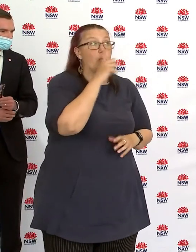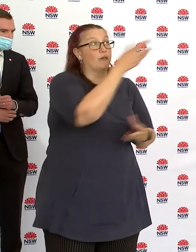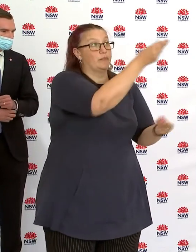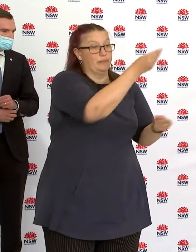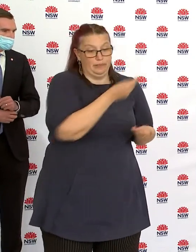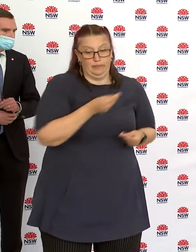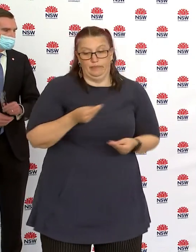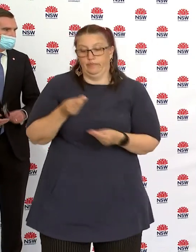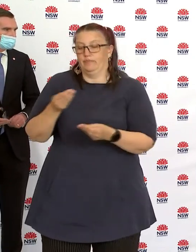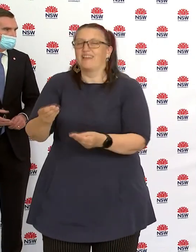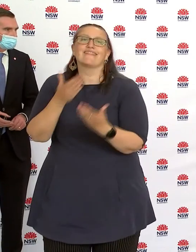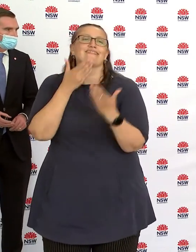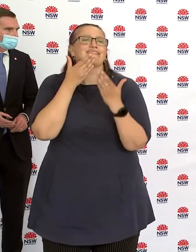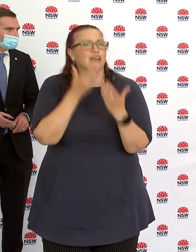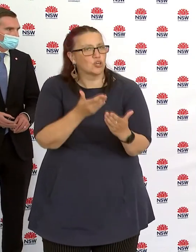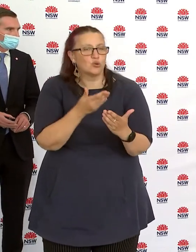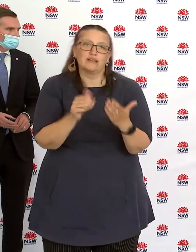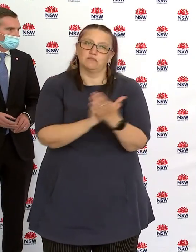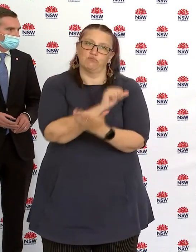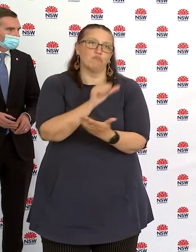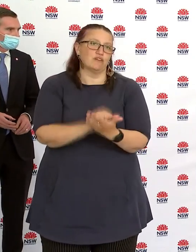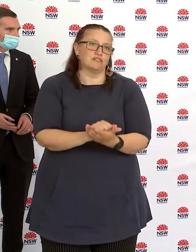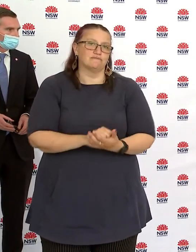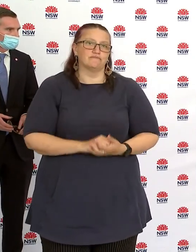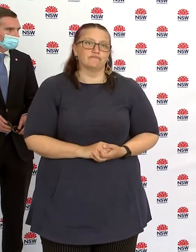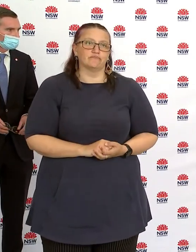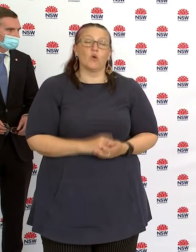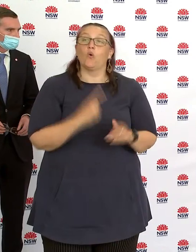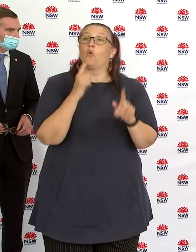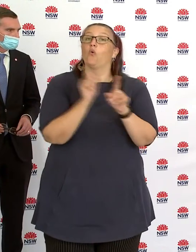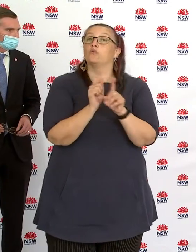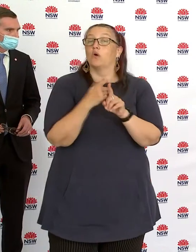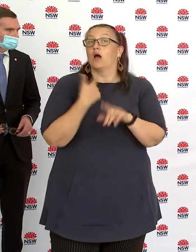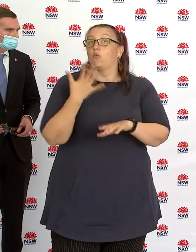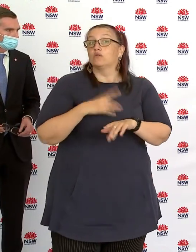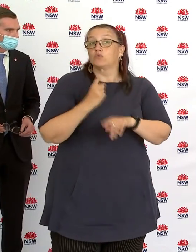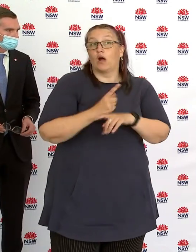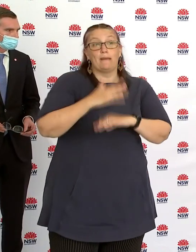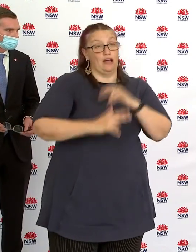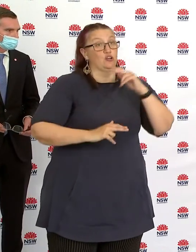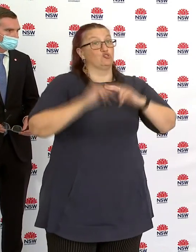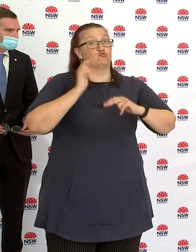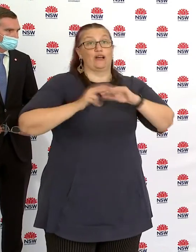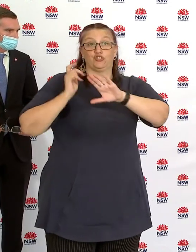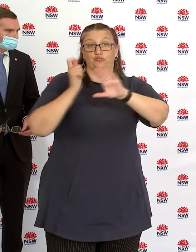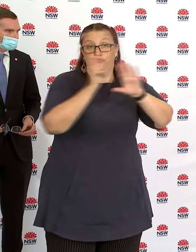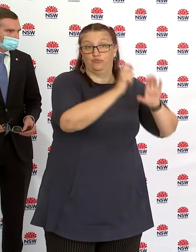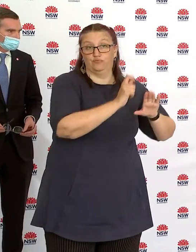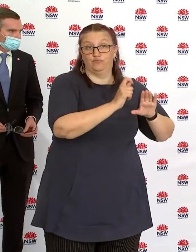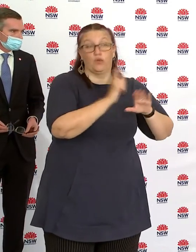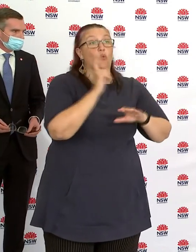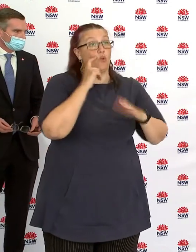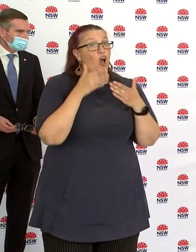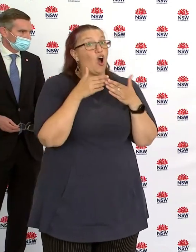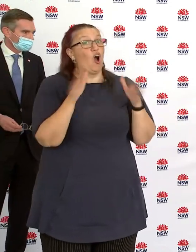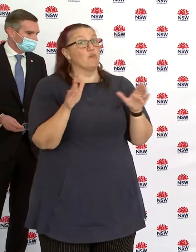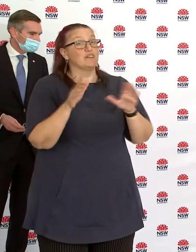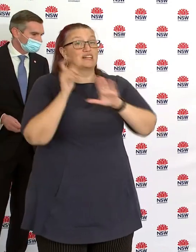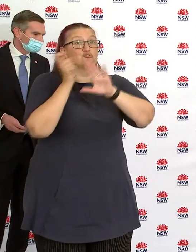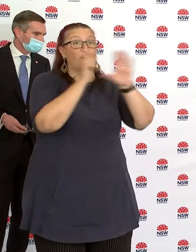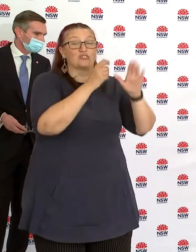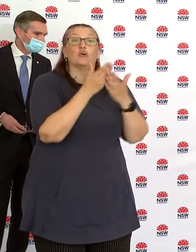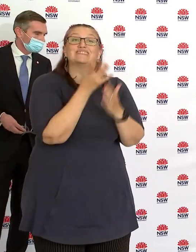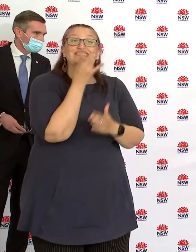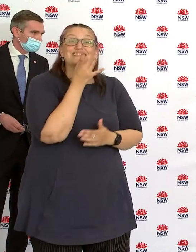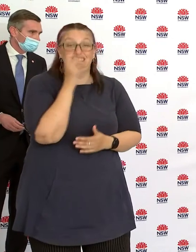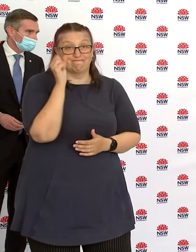supported. Can I also touch on construction as the Premier touched on today, we have announced that construction will return later this week on